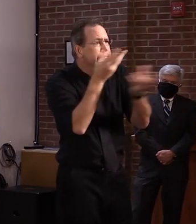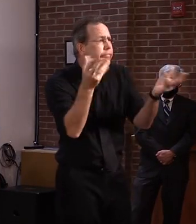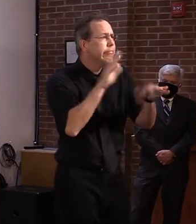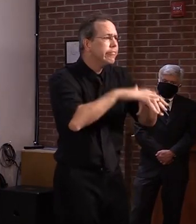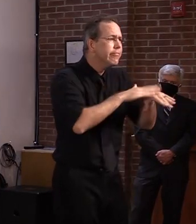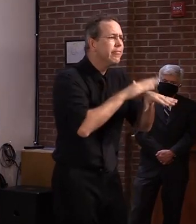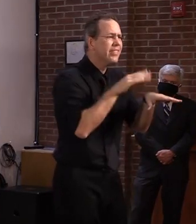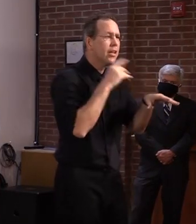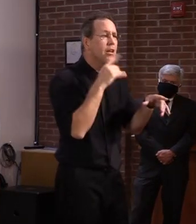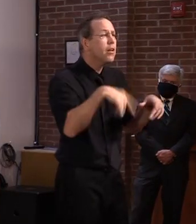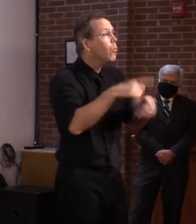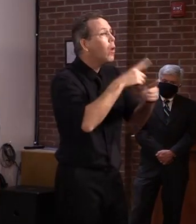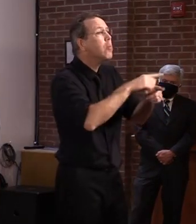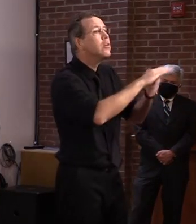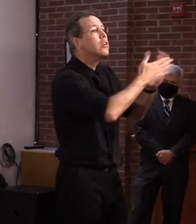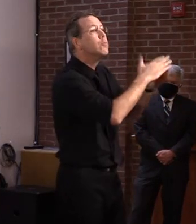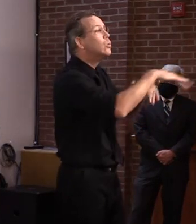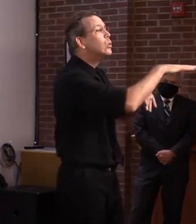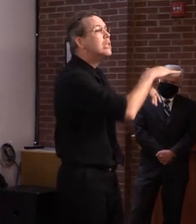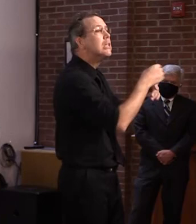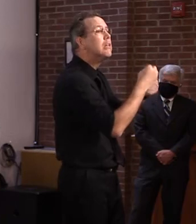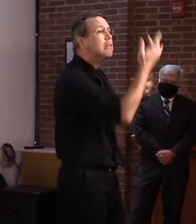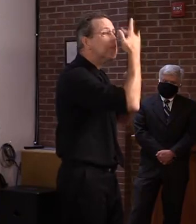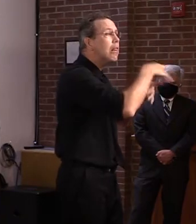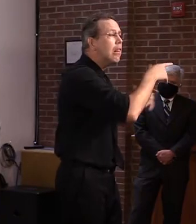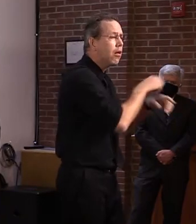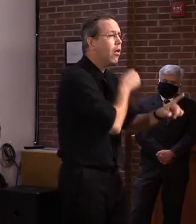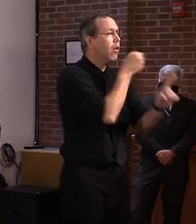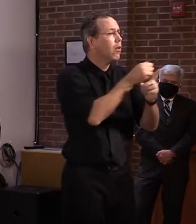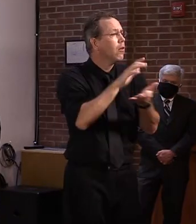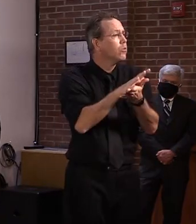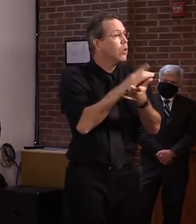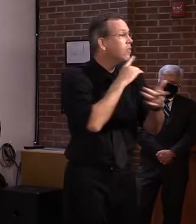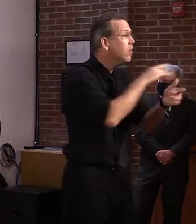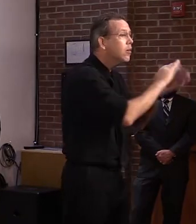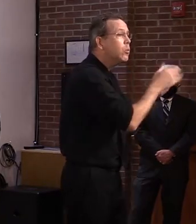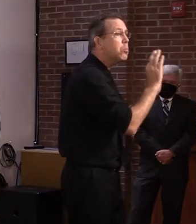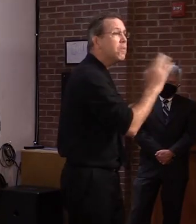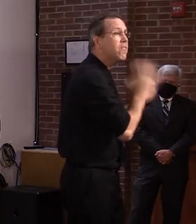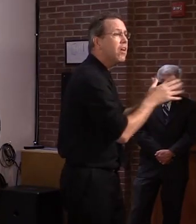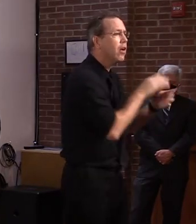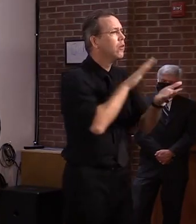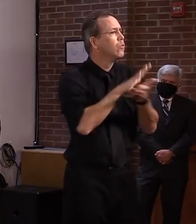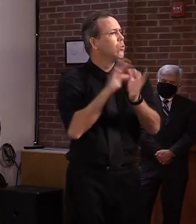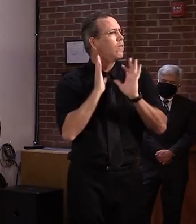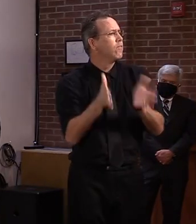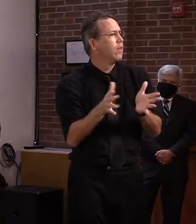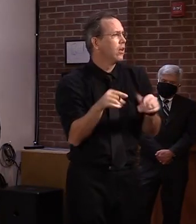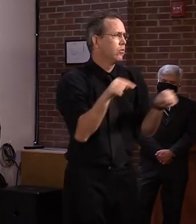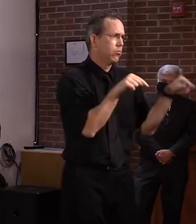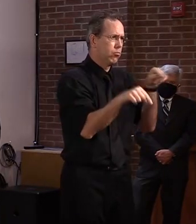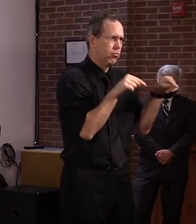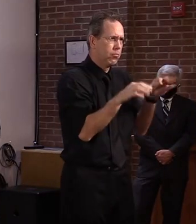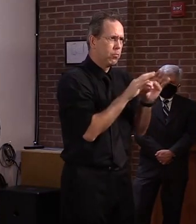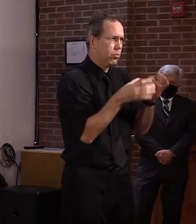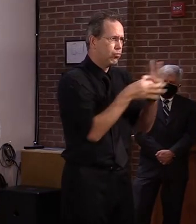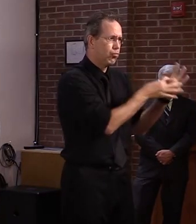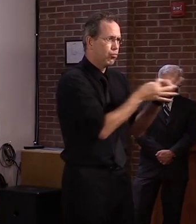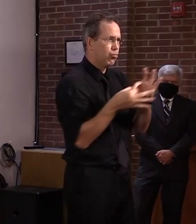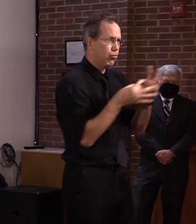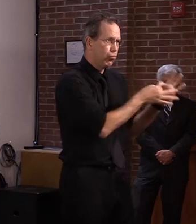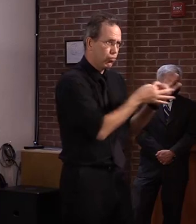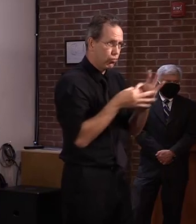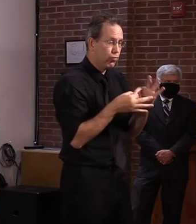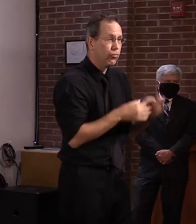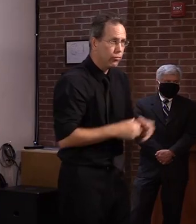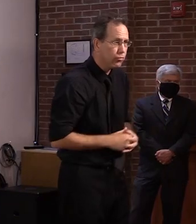if we can continue to suppress the virus across Vermont, there will be low risk for it in schools. But it's up to all